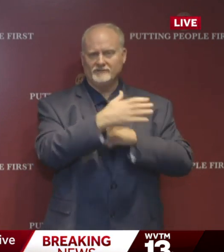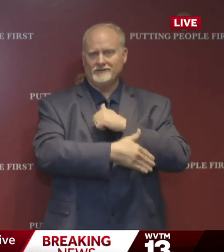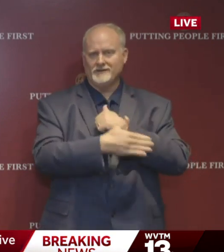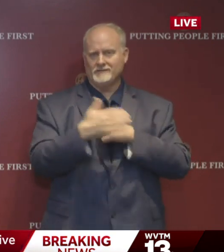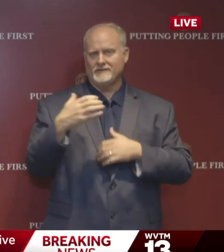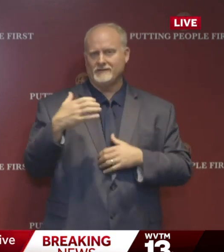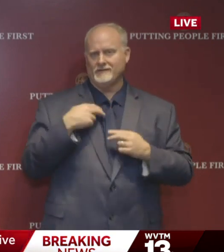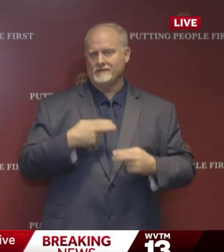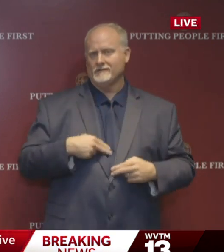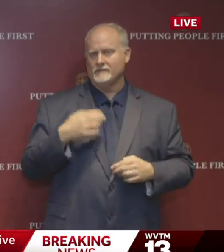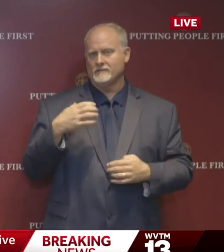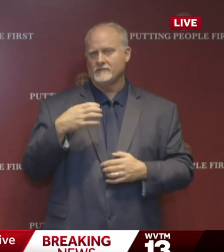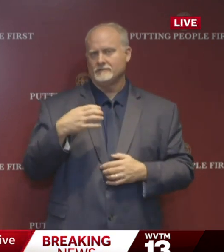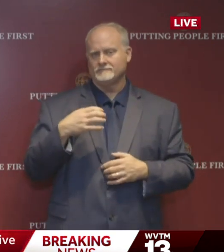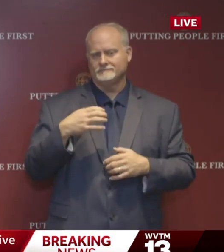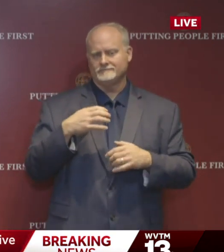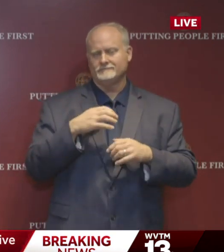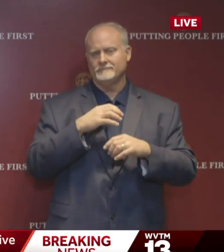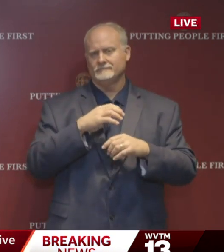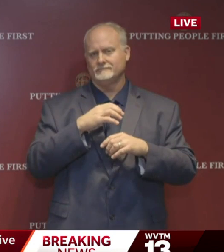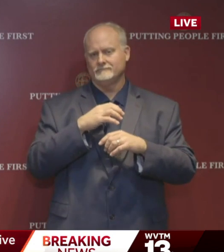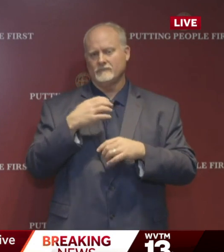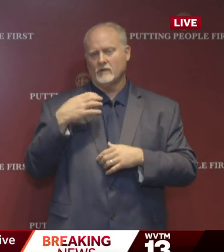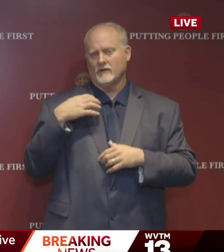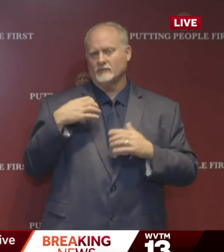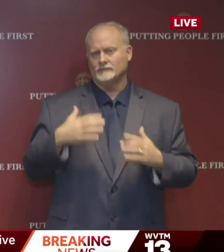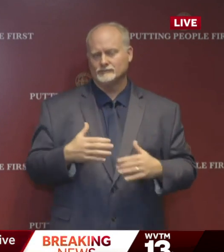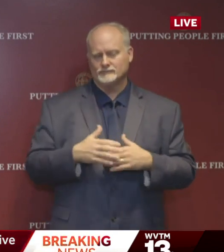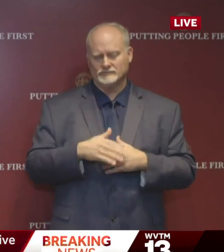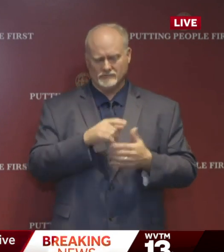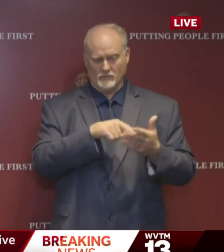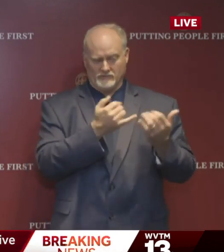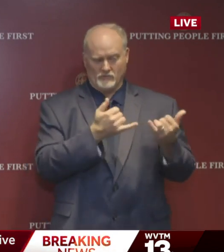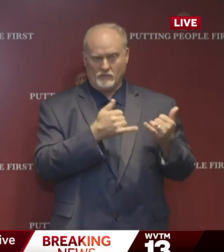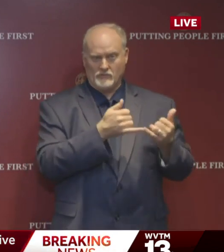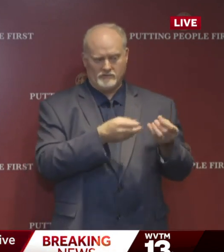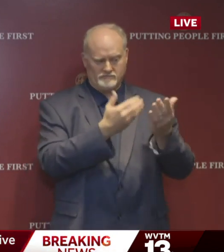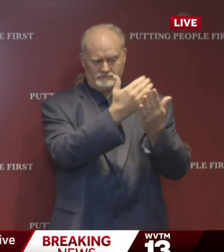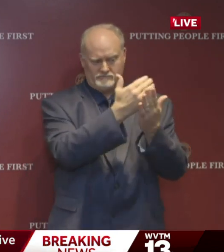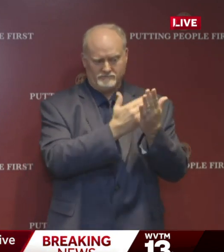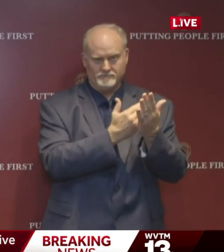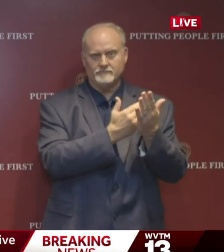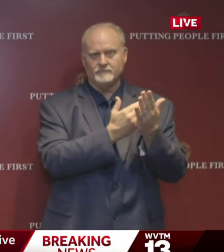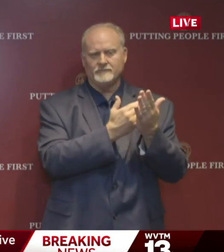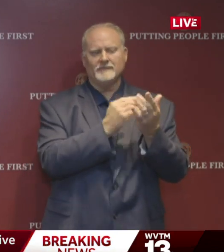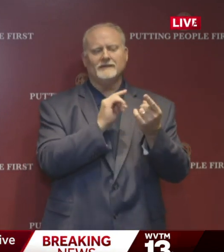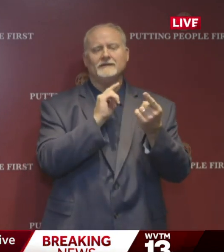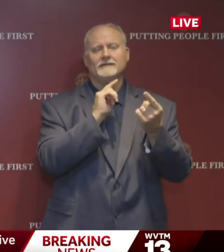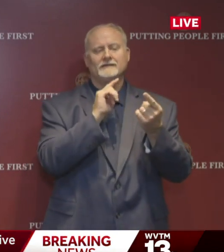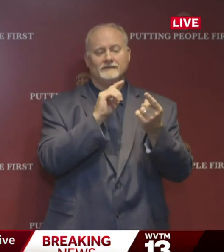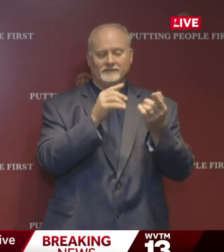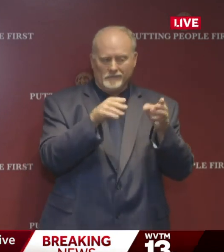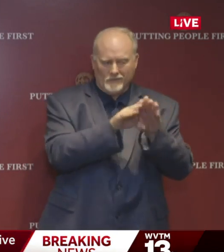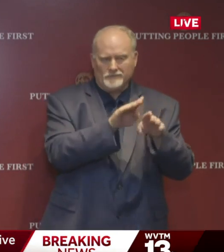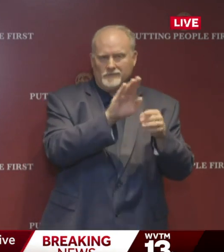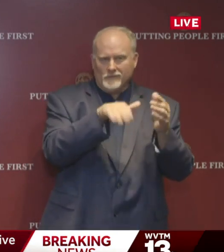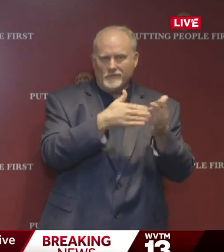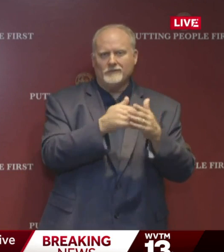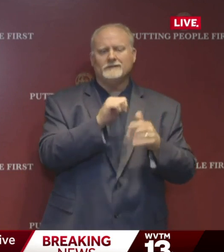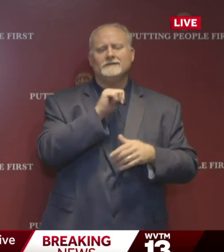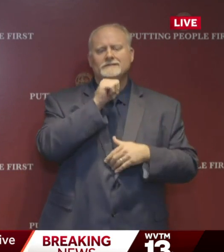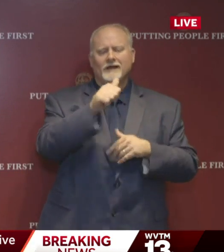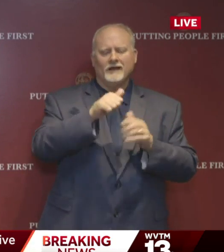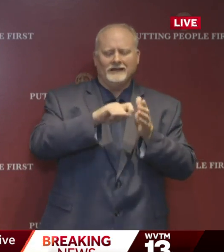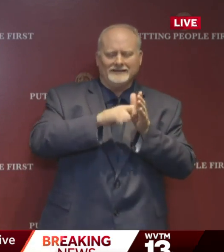as it currently reads or as it is amended in relation to the closing. of all non-essential businesses.